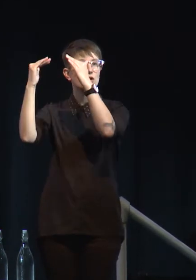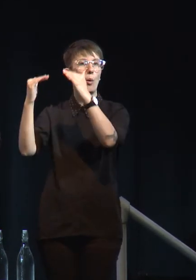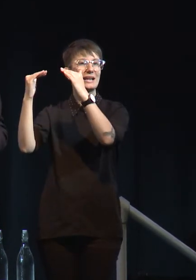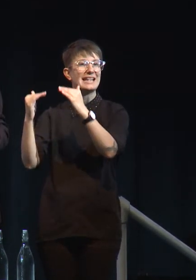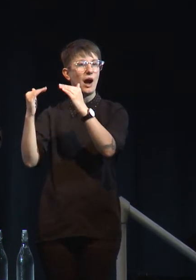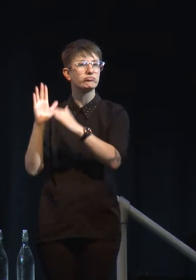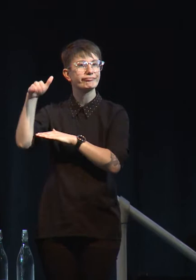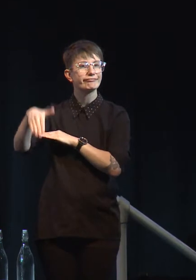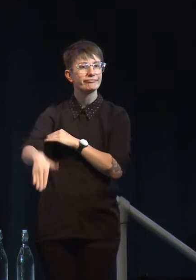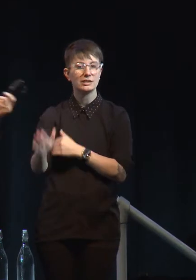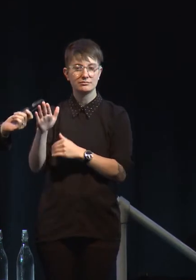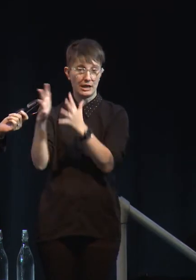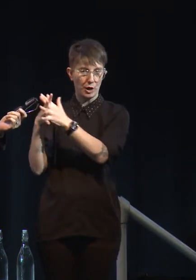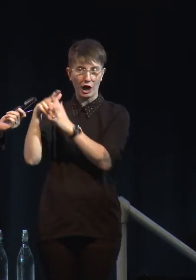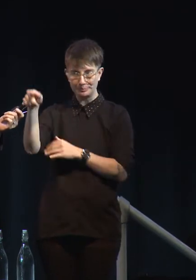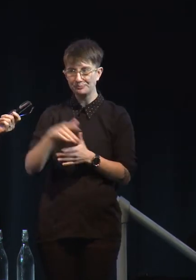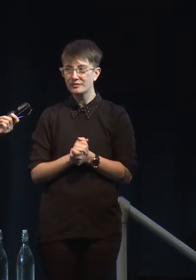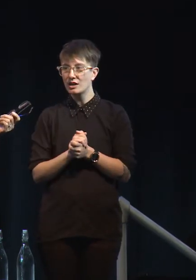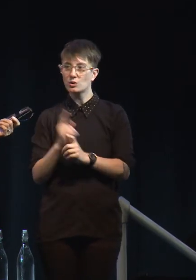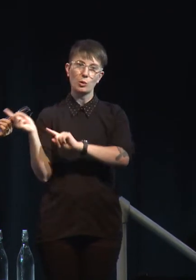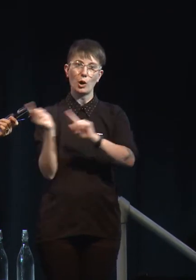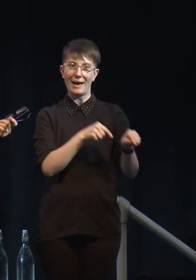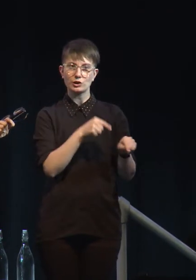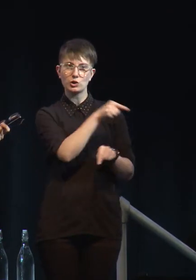profile for a second. So in other countries, you'd look to electrical generation.